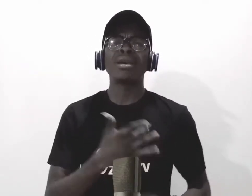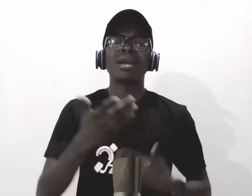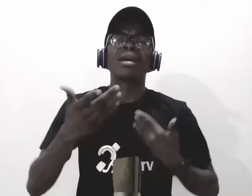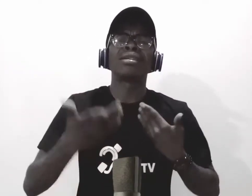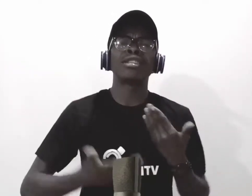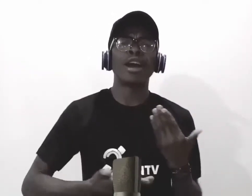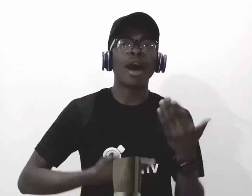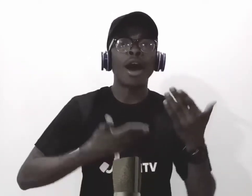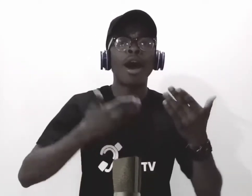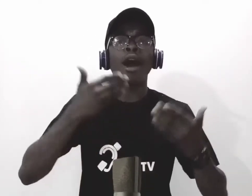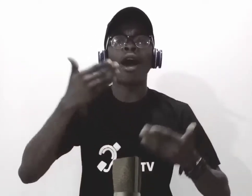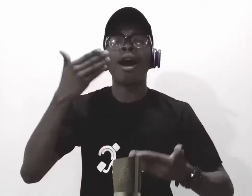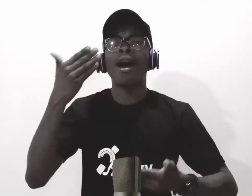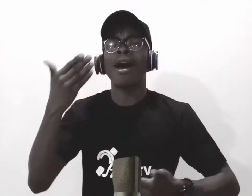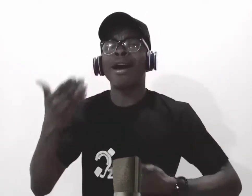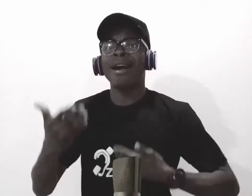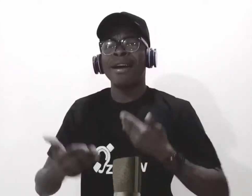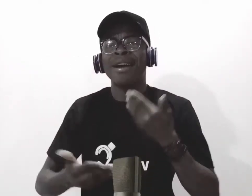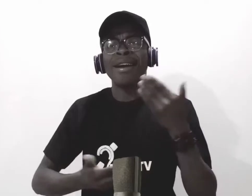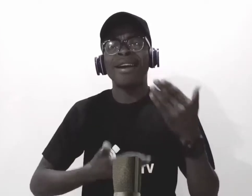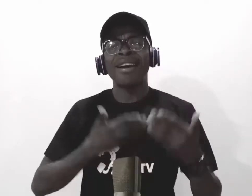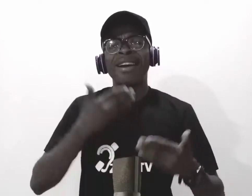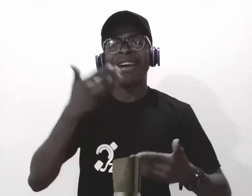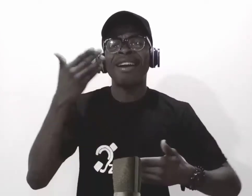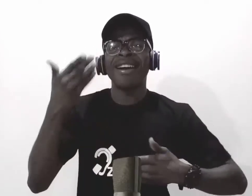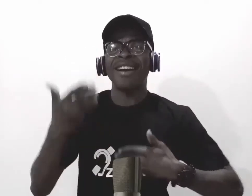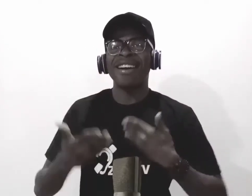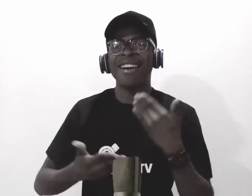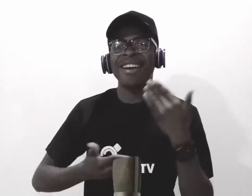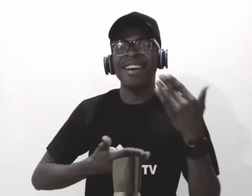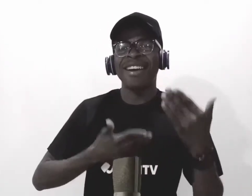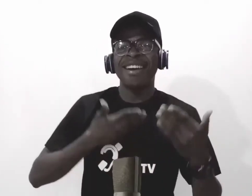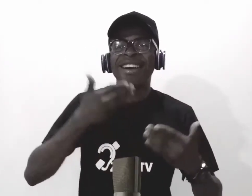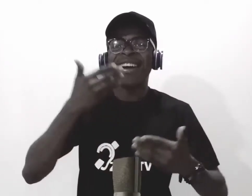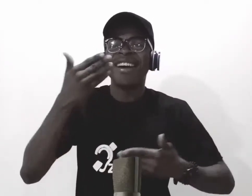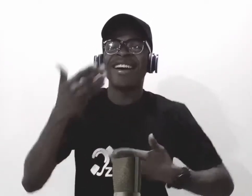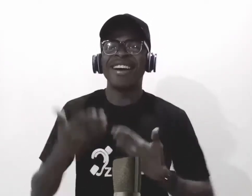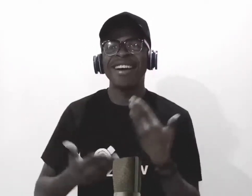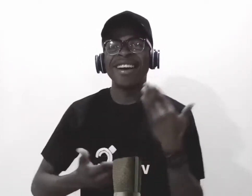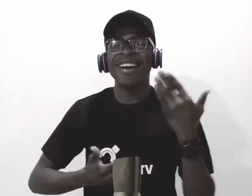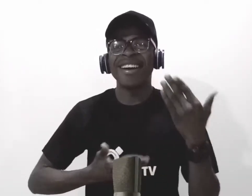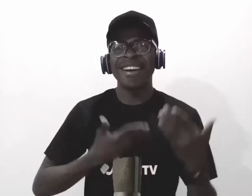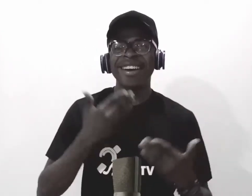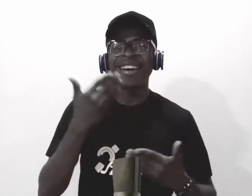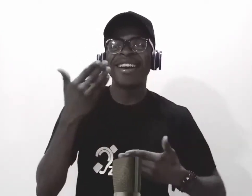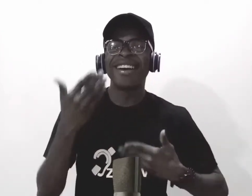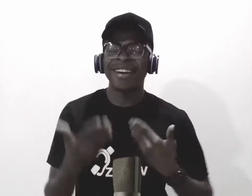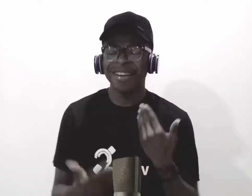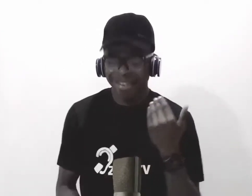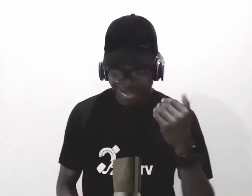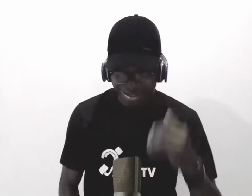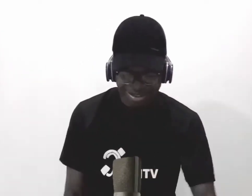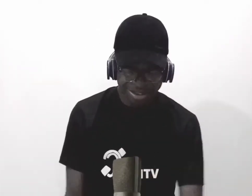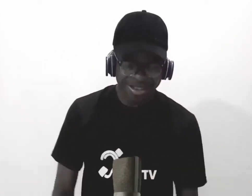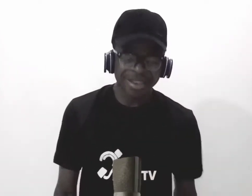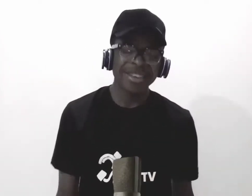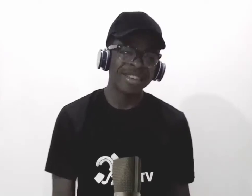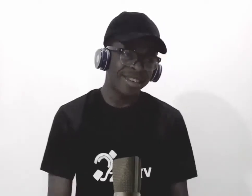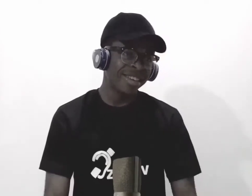a hole Open a hole Give me